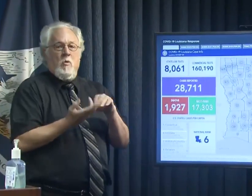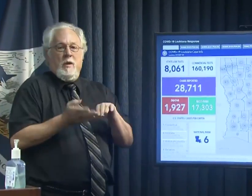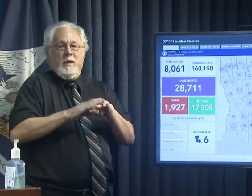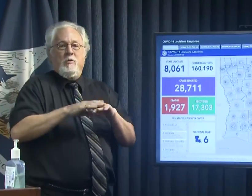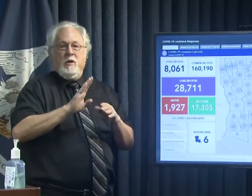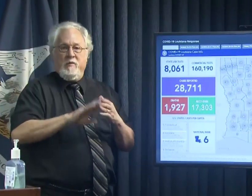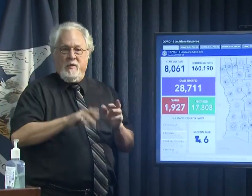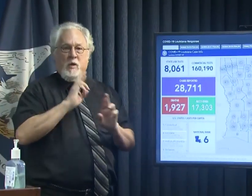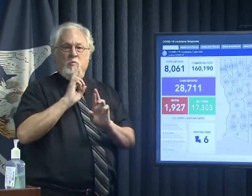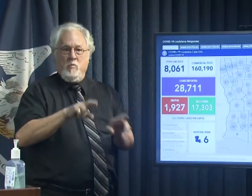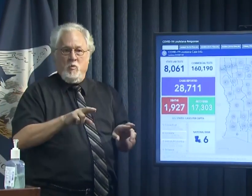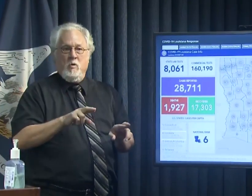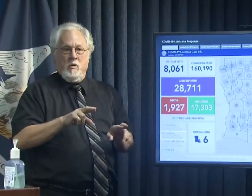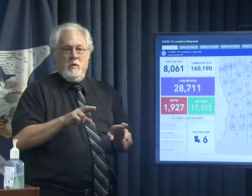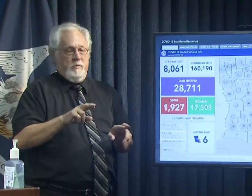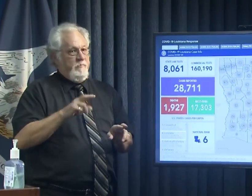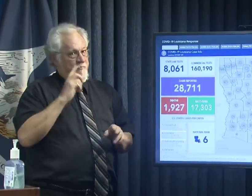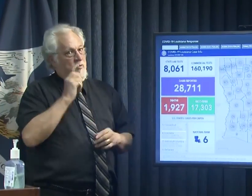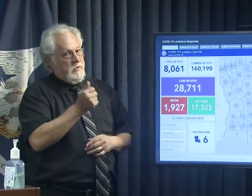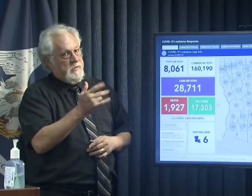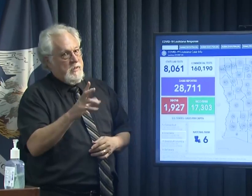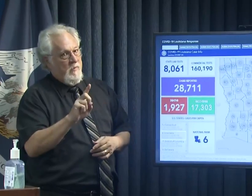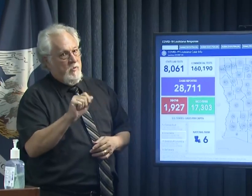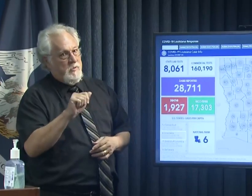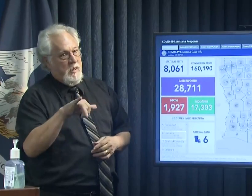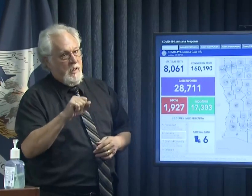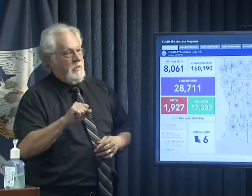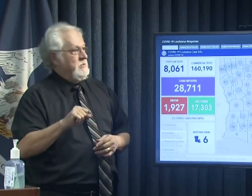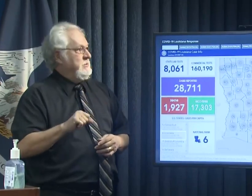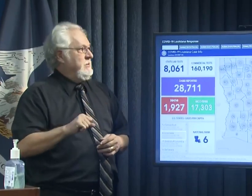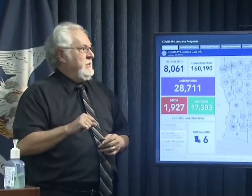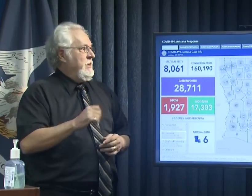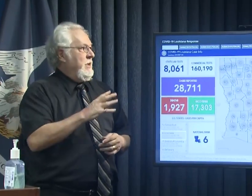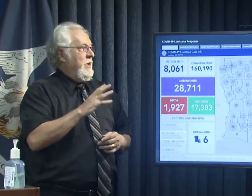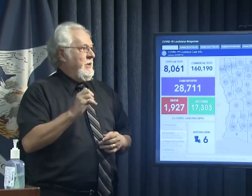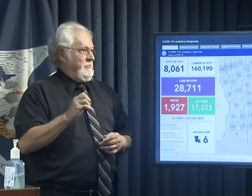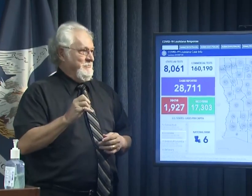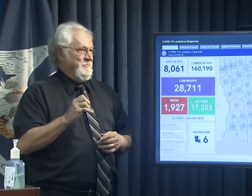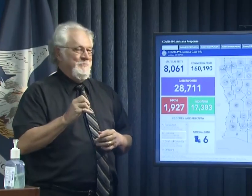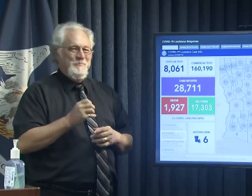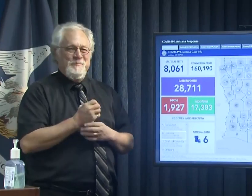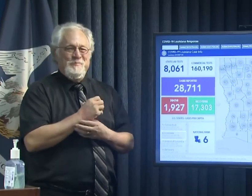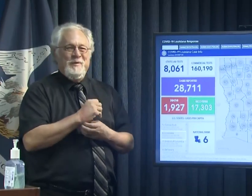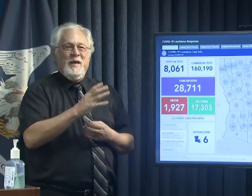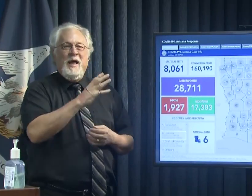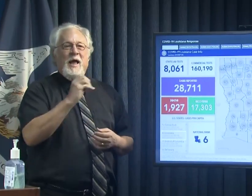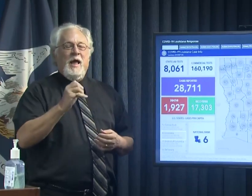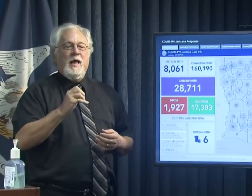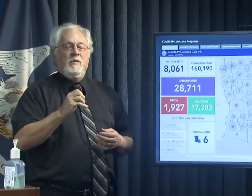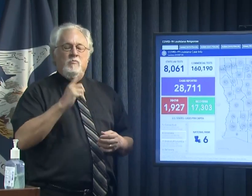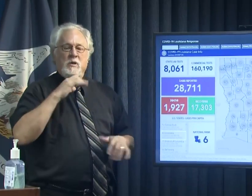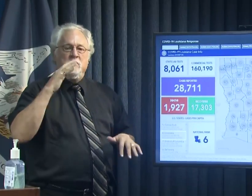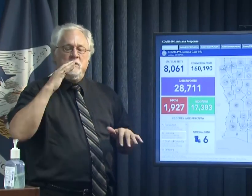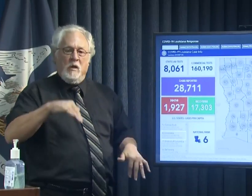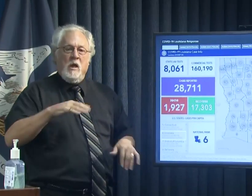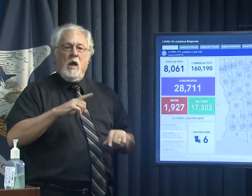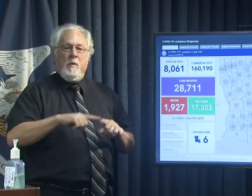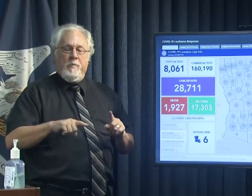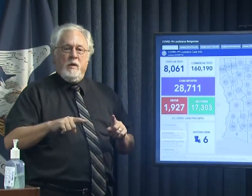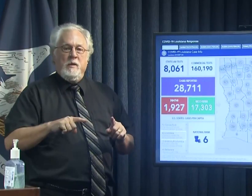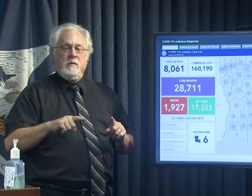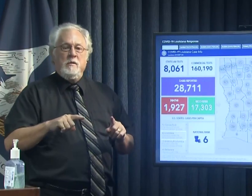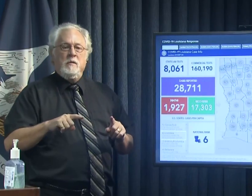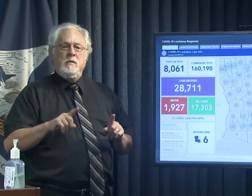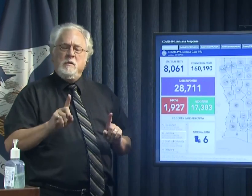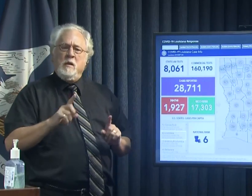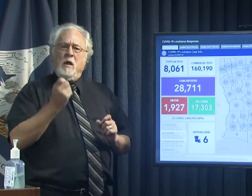in a number of days and it is somewhat startling but I want people to